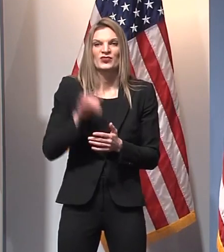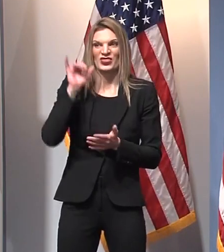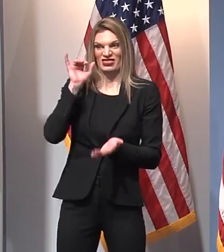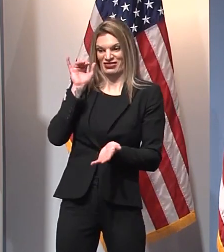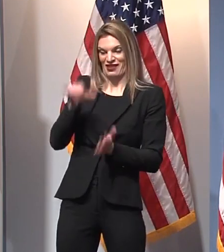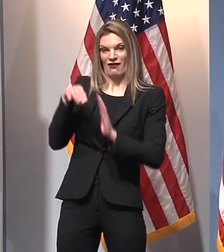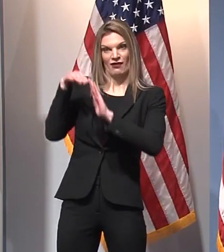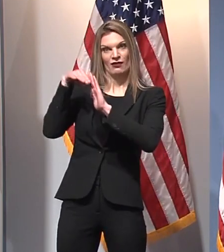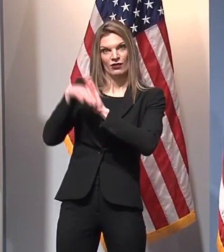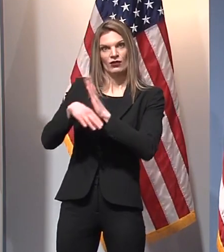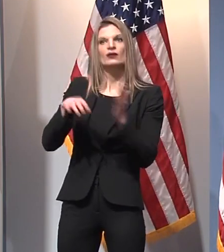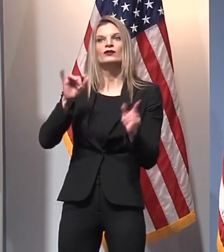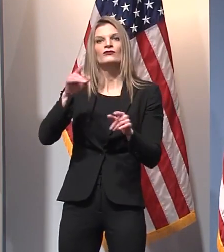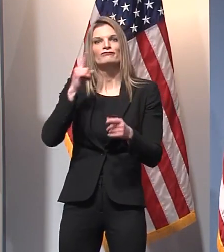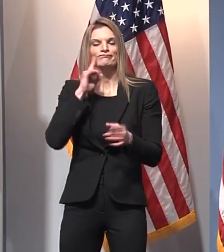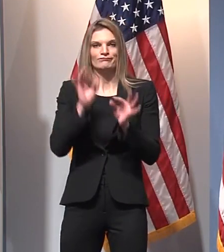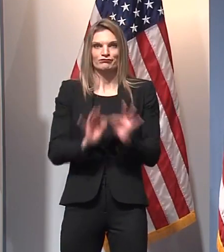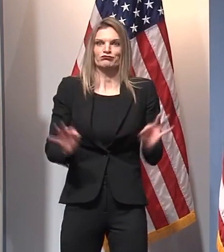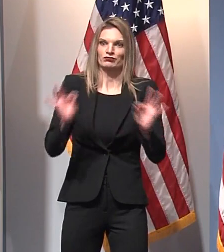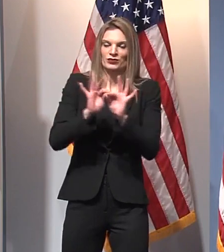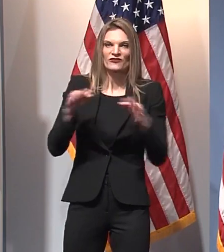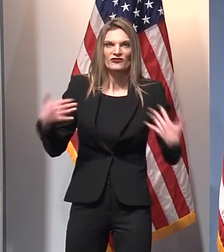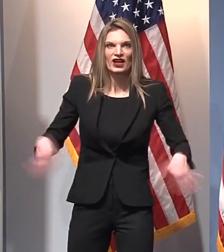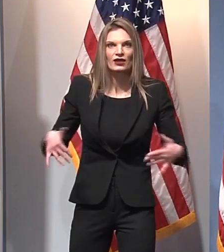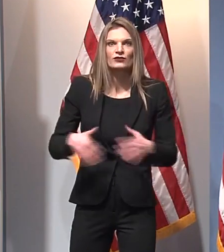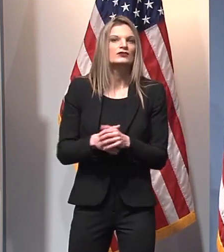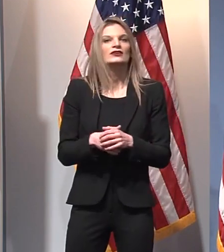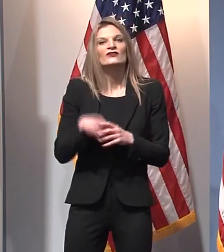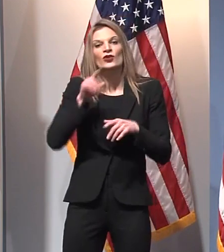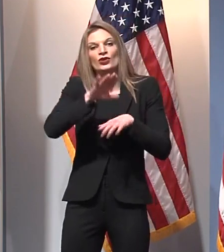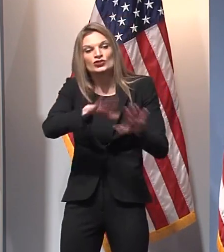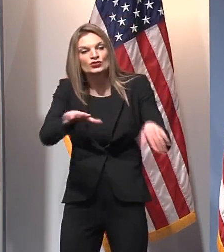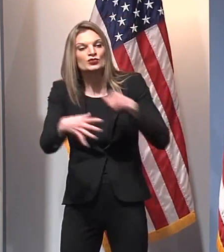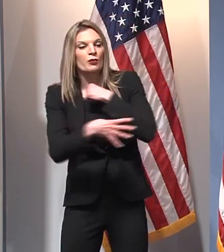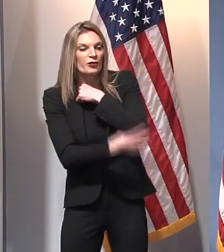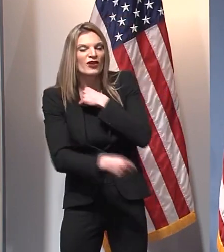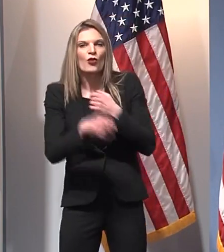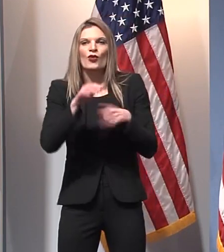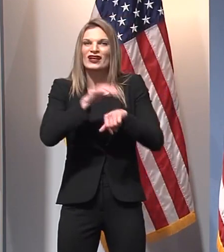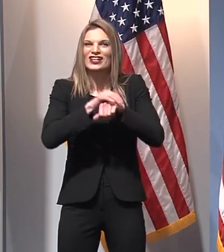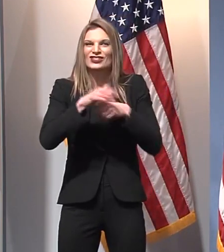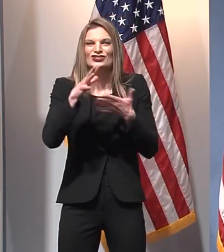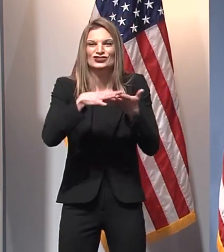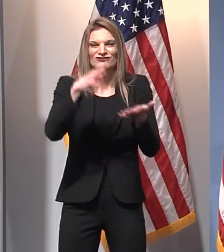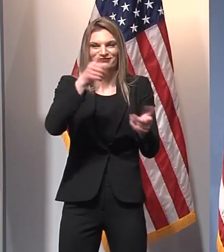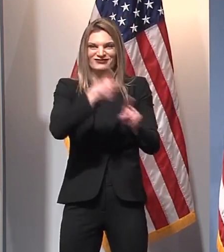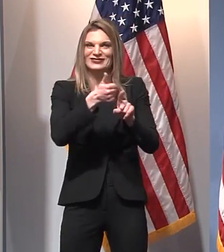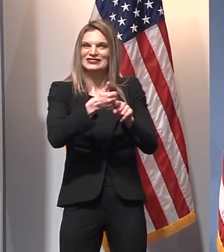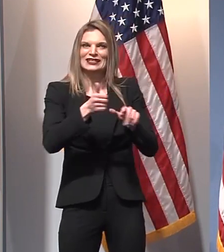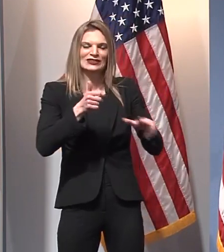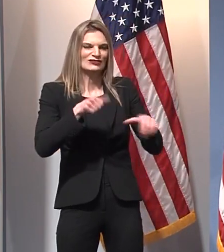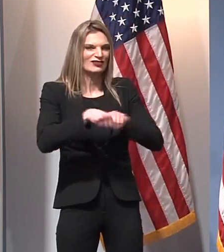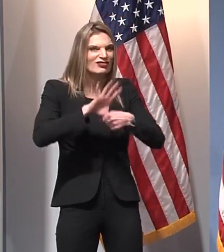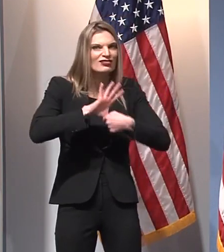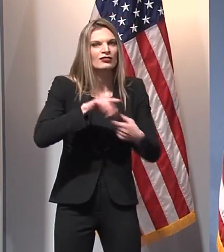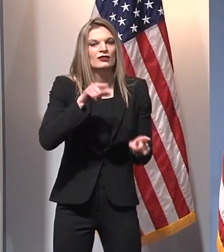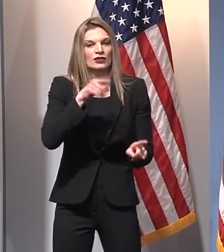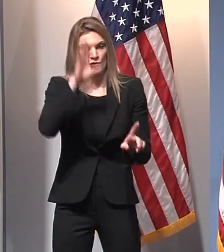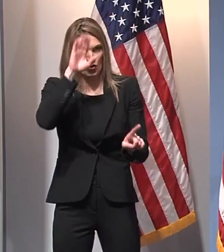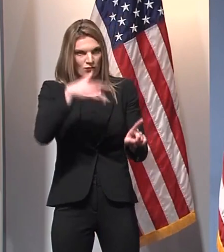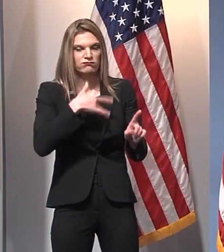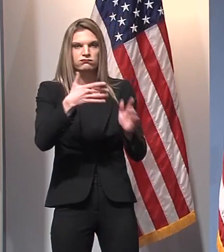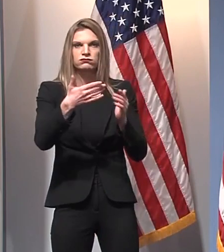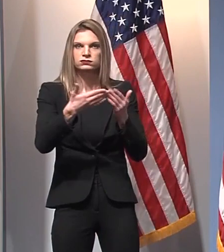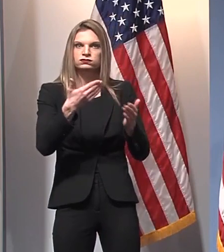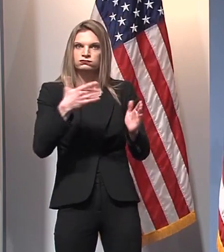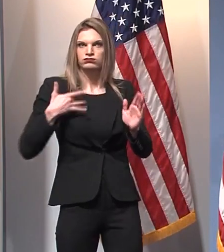loss is always more profound for kids who are in poverty or kids who are English language learners or kids who are at risk. The normal learning